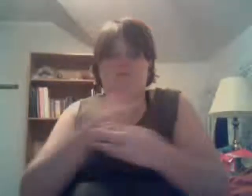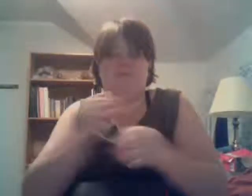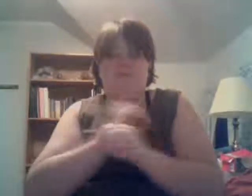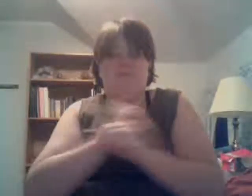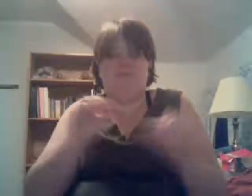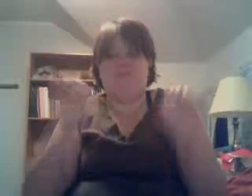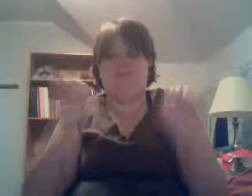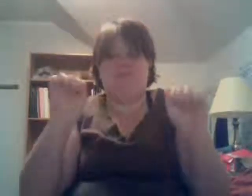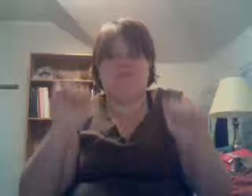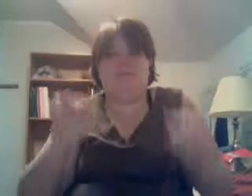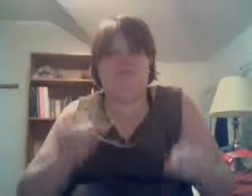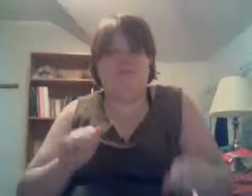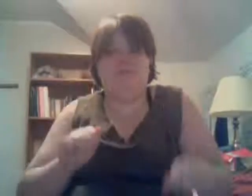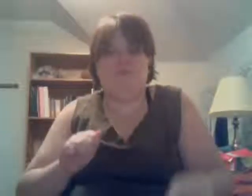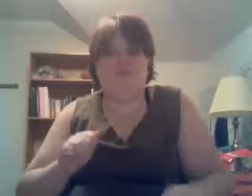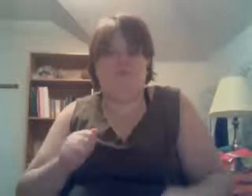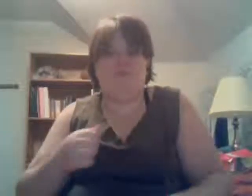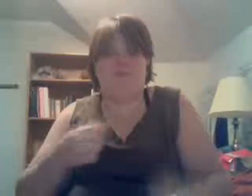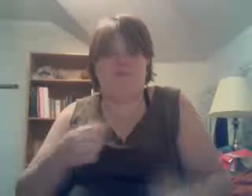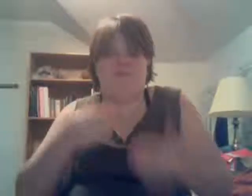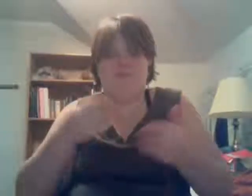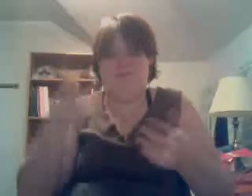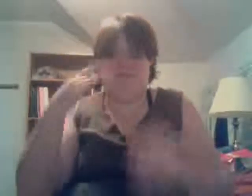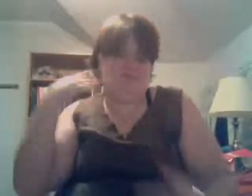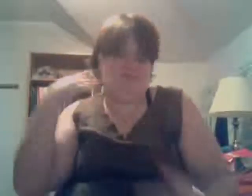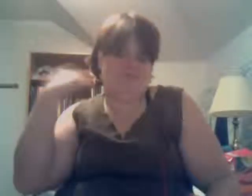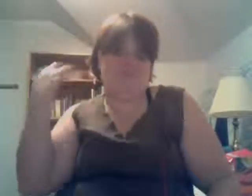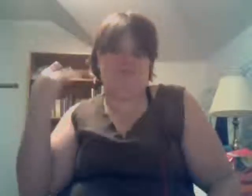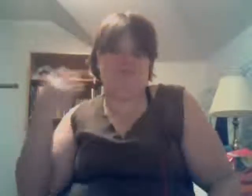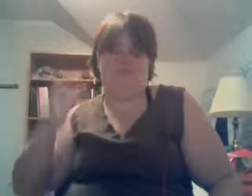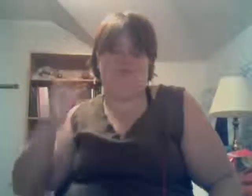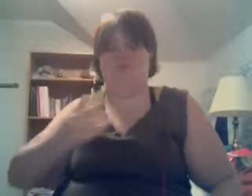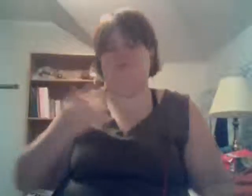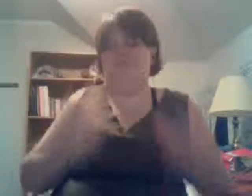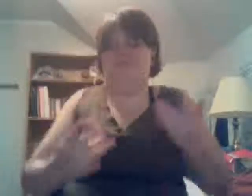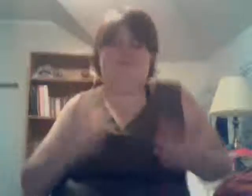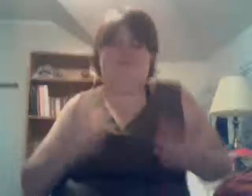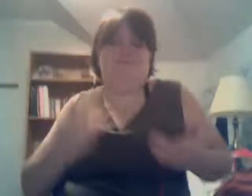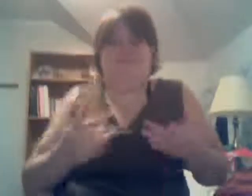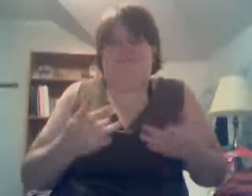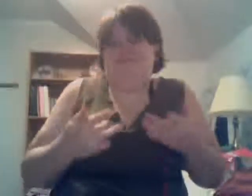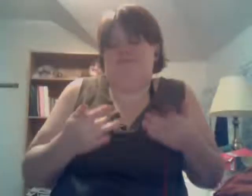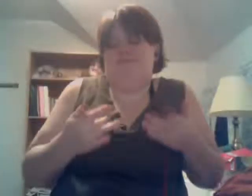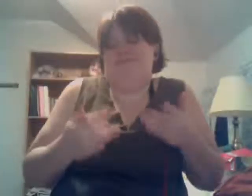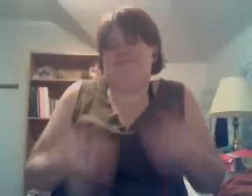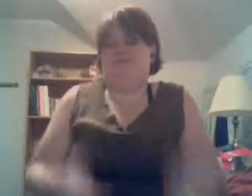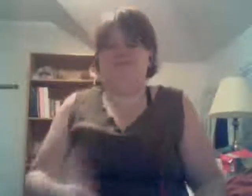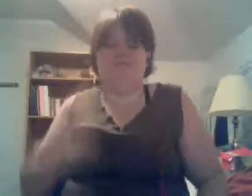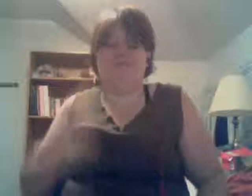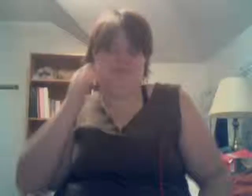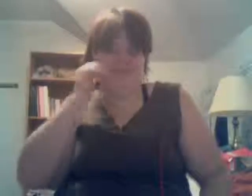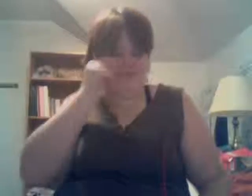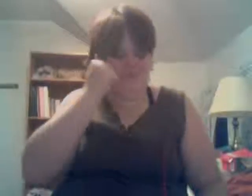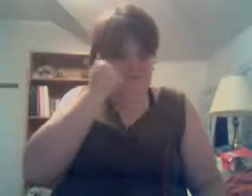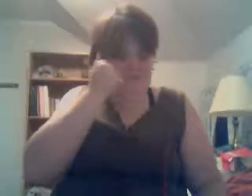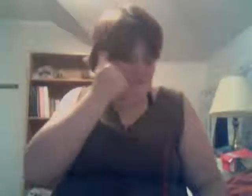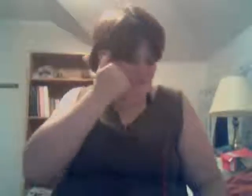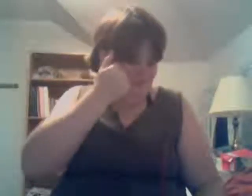light up my world like nobody else The way that you flip your hair gets me overwhelmed But when you